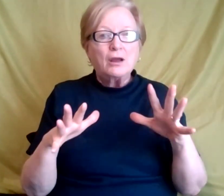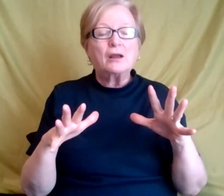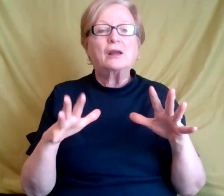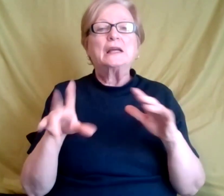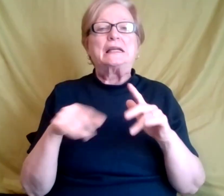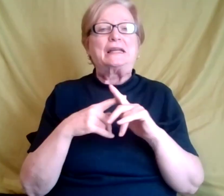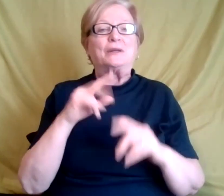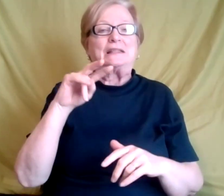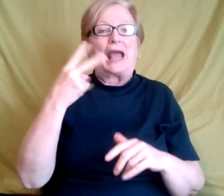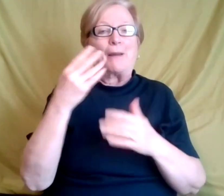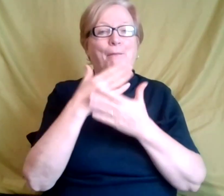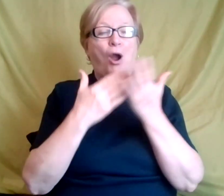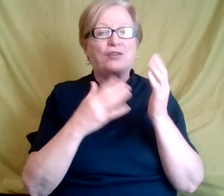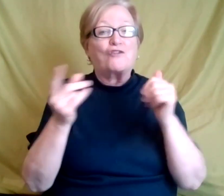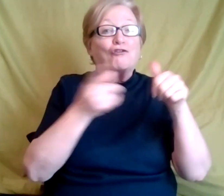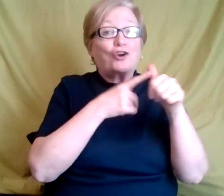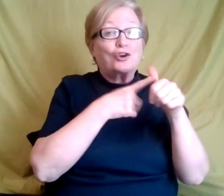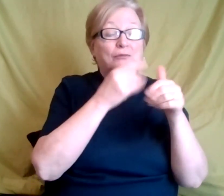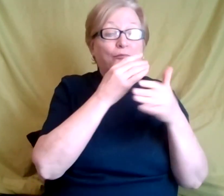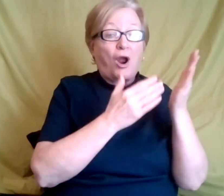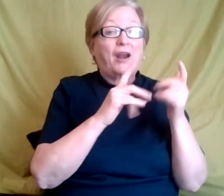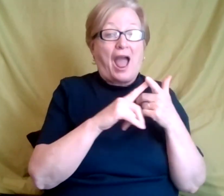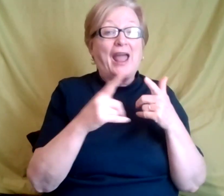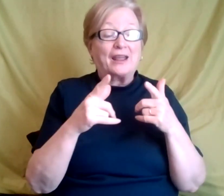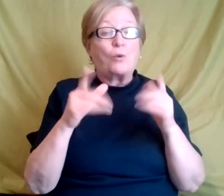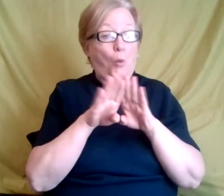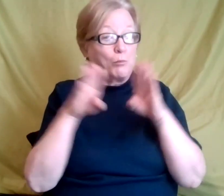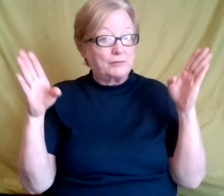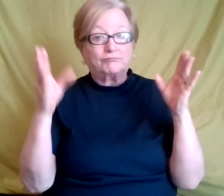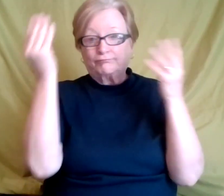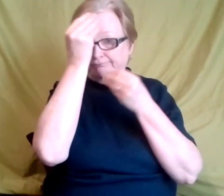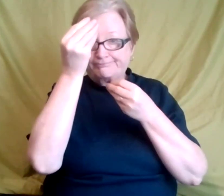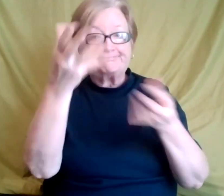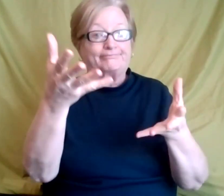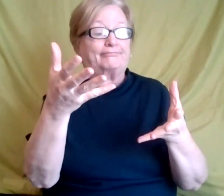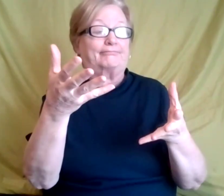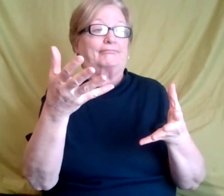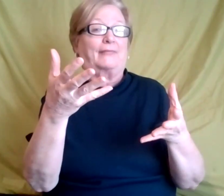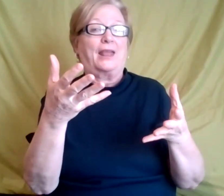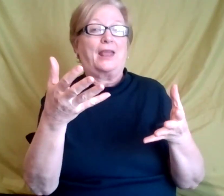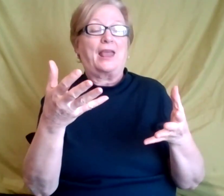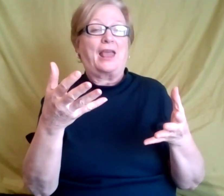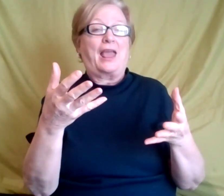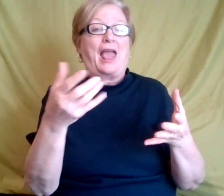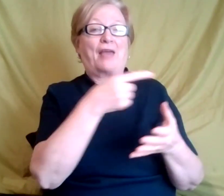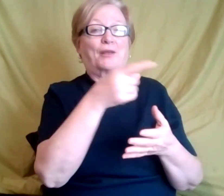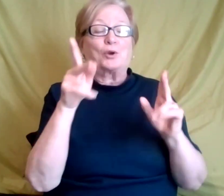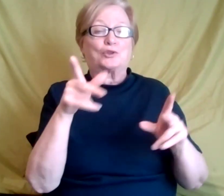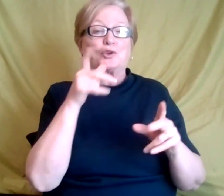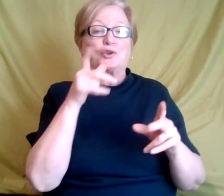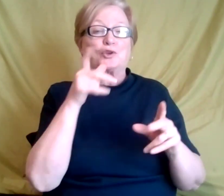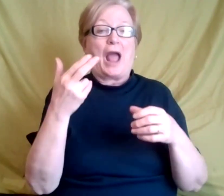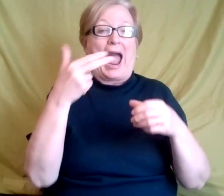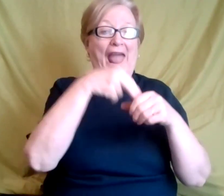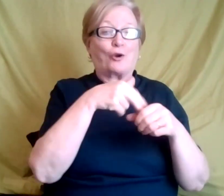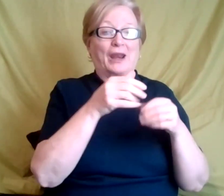of the interview. So the first phase I did disclose and the, the hiring, uh, first leader, she